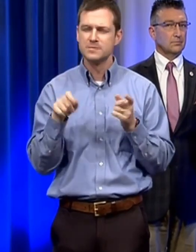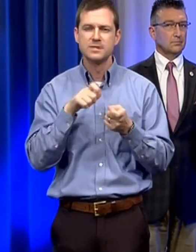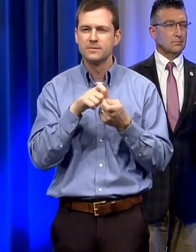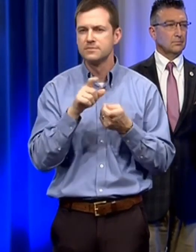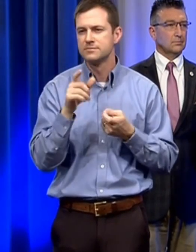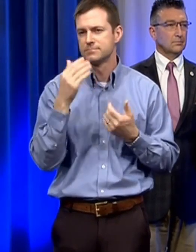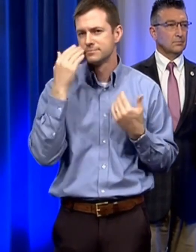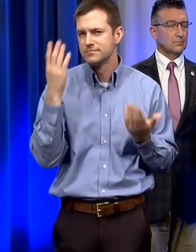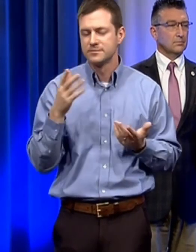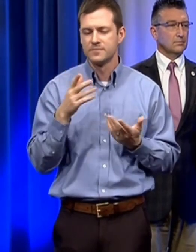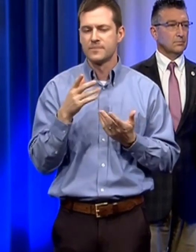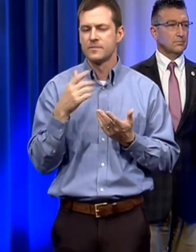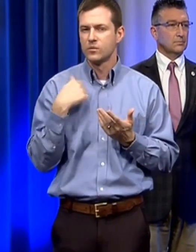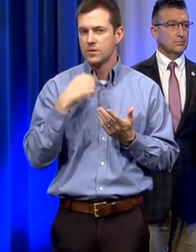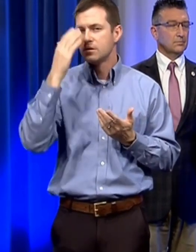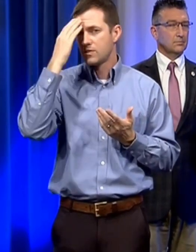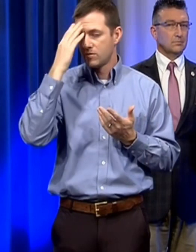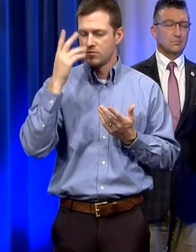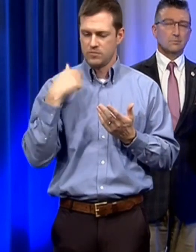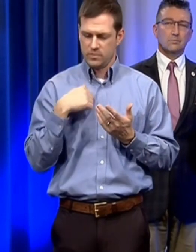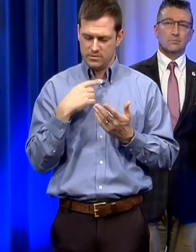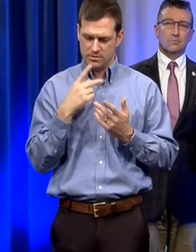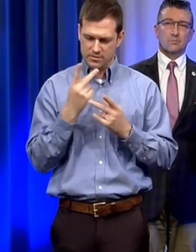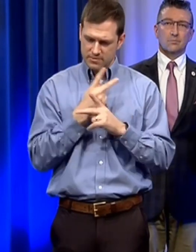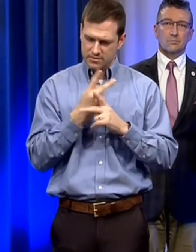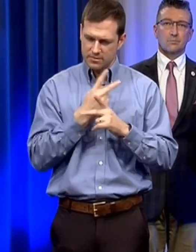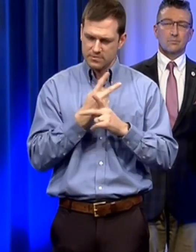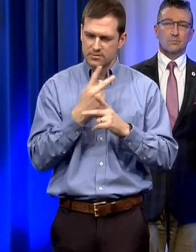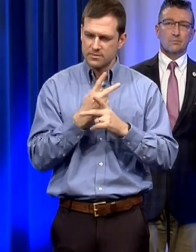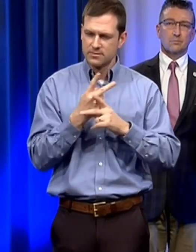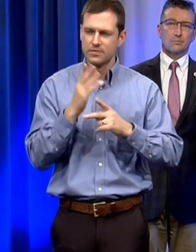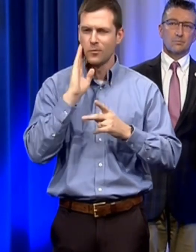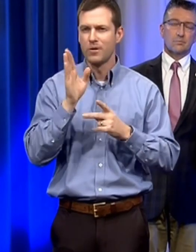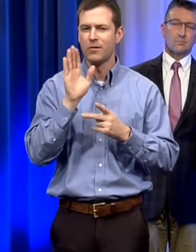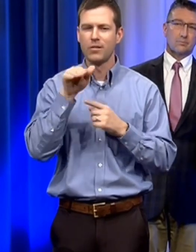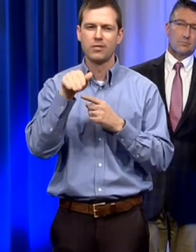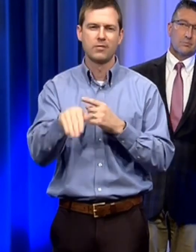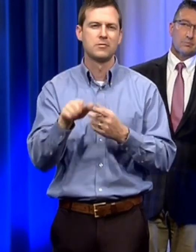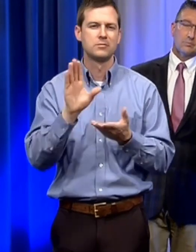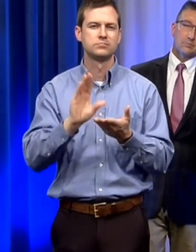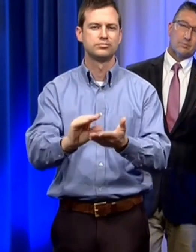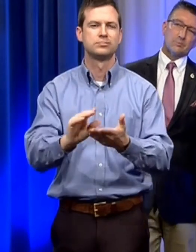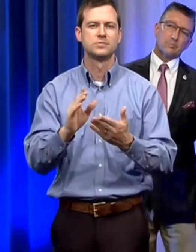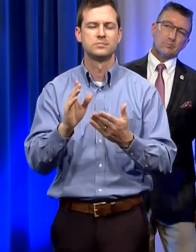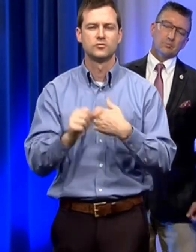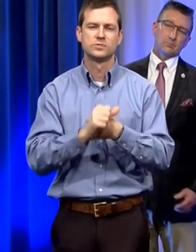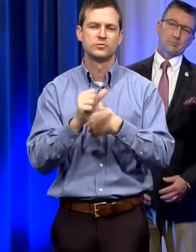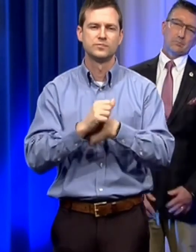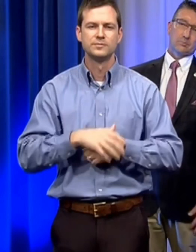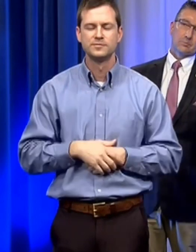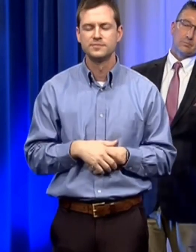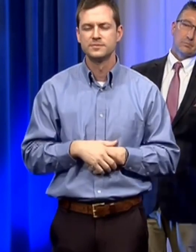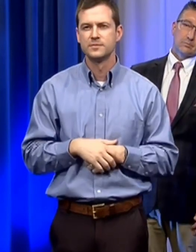exactly known right now uh but we know that as we continue to work on this at some point we'll get through this is there any concern with kids